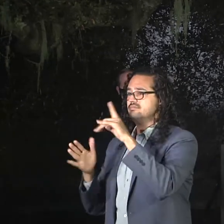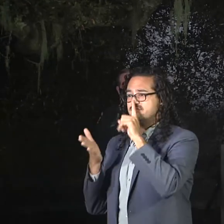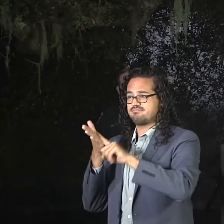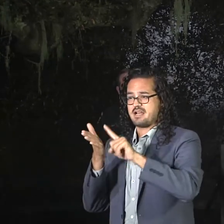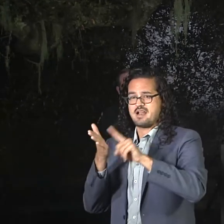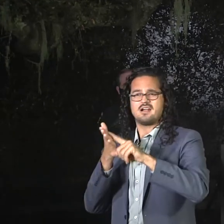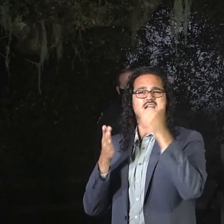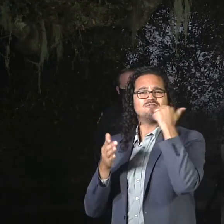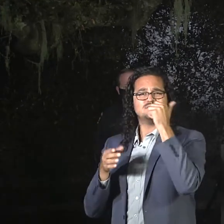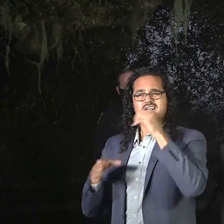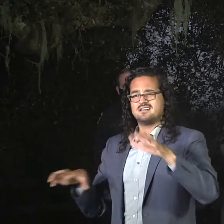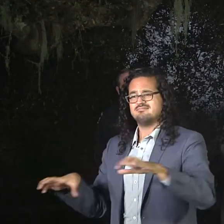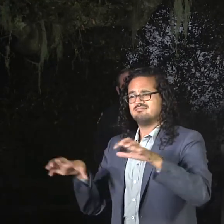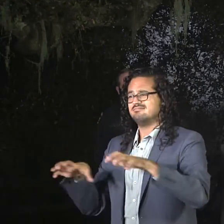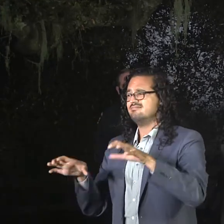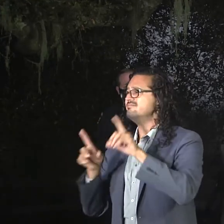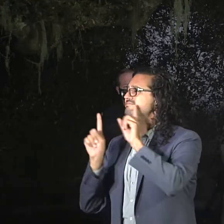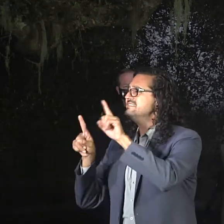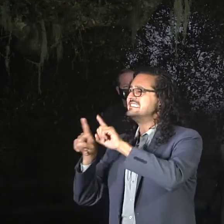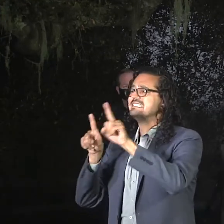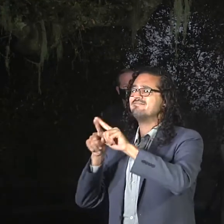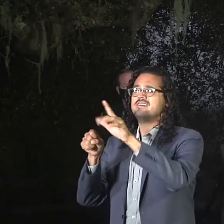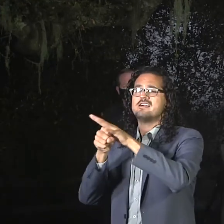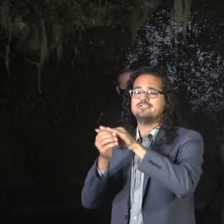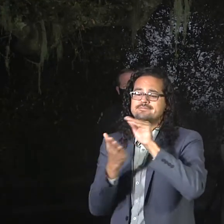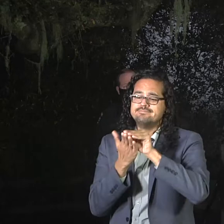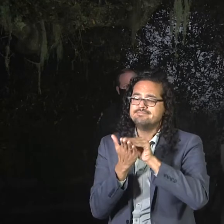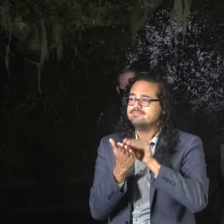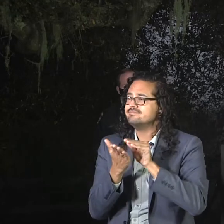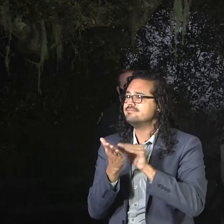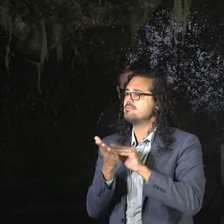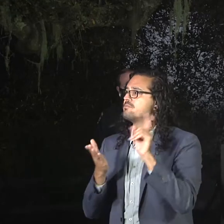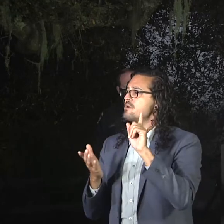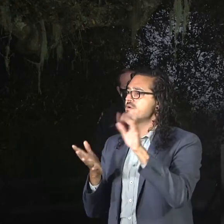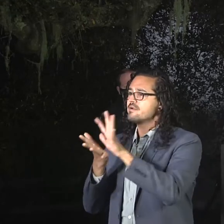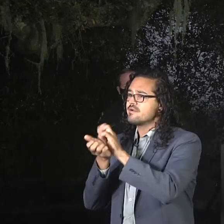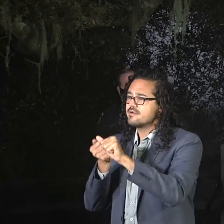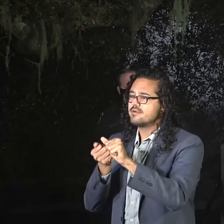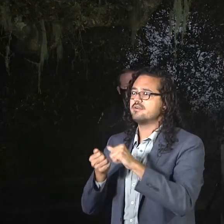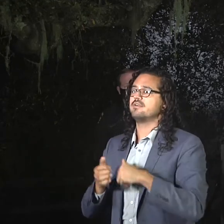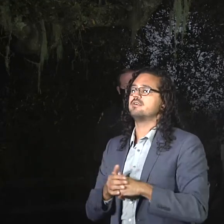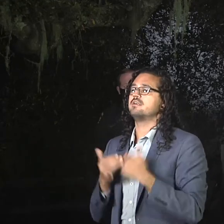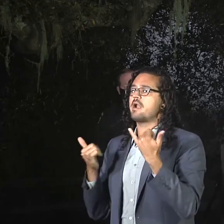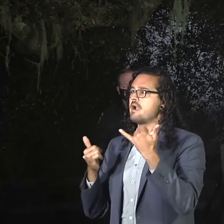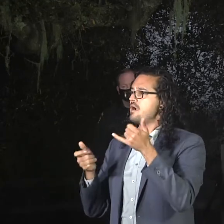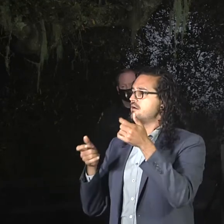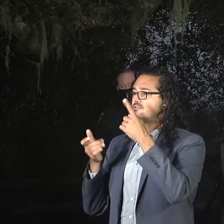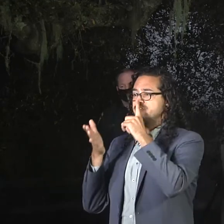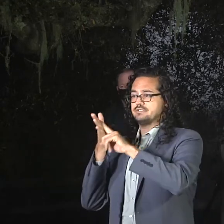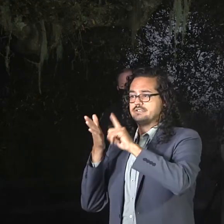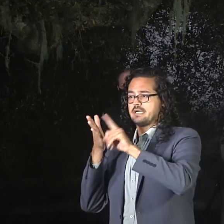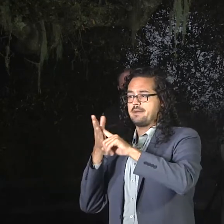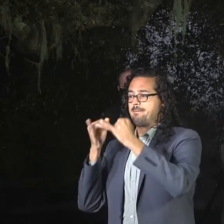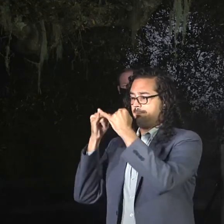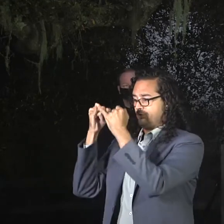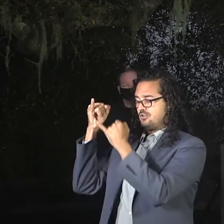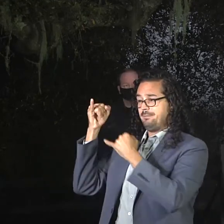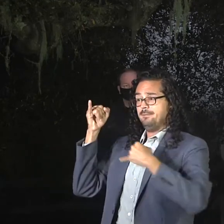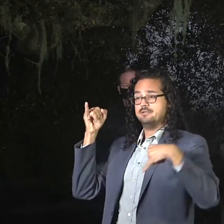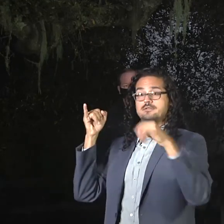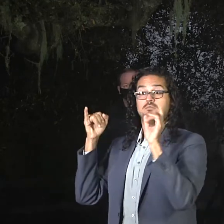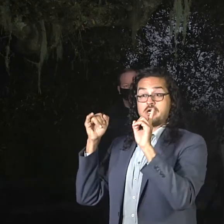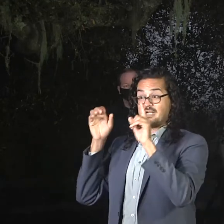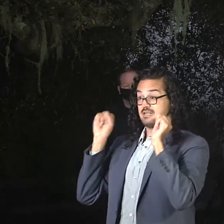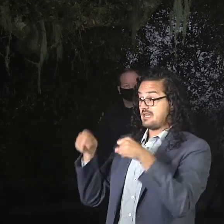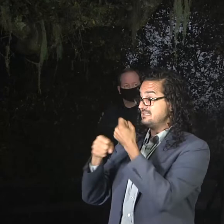They're basically working on the perimeter of the fire right now and areas that we have access into. Obviously, the interior of this fire is